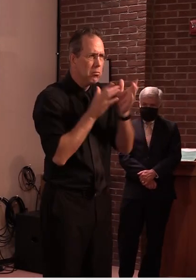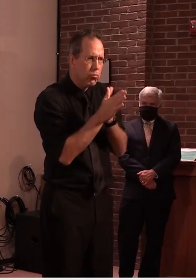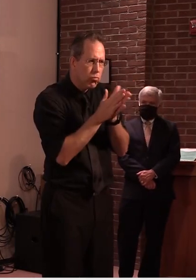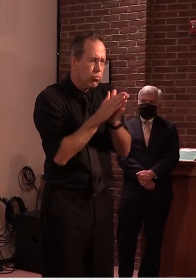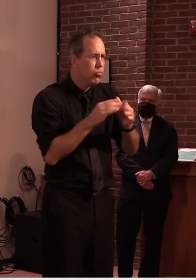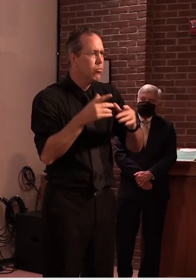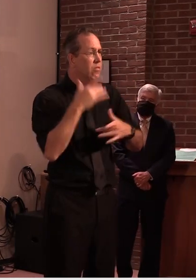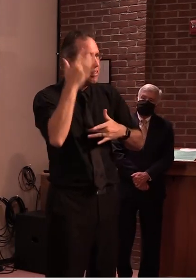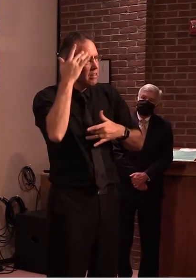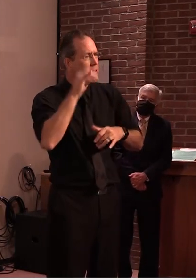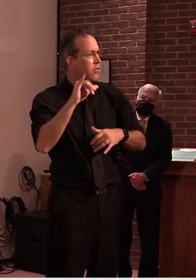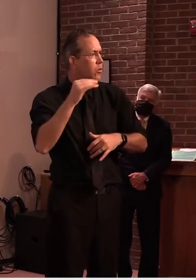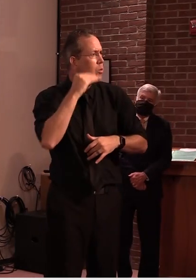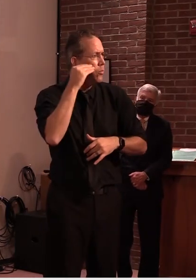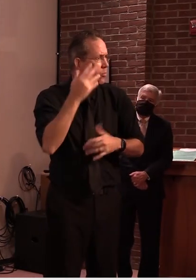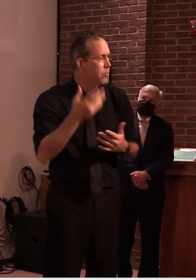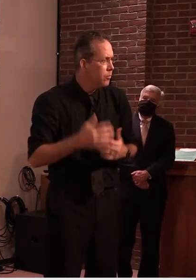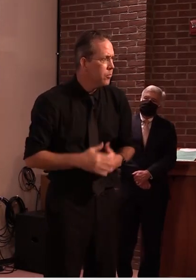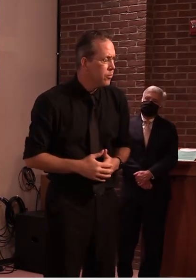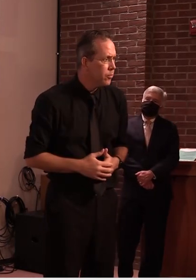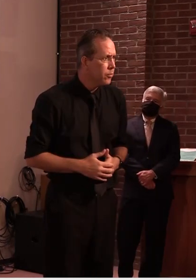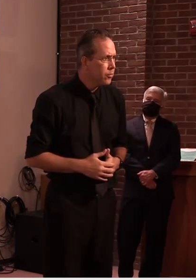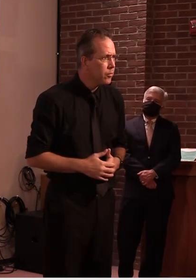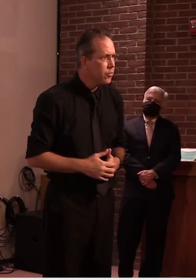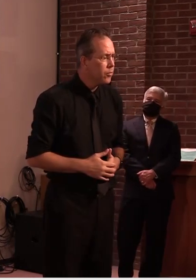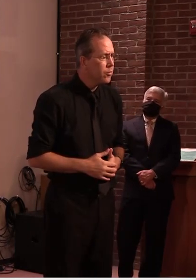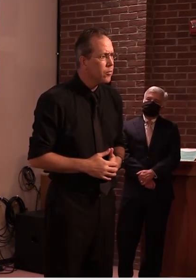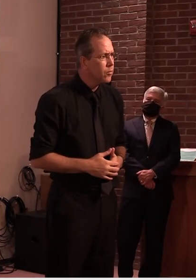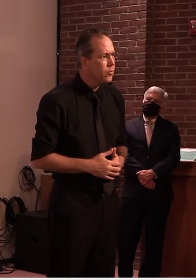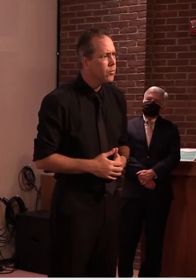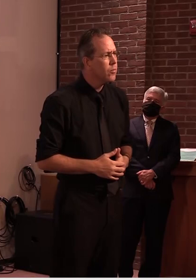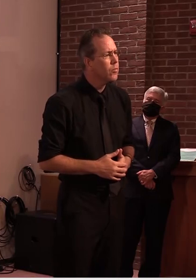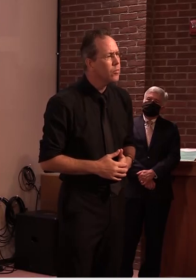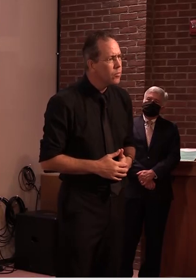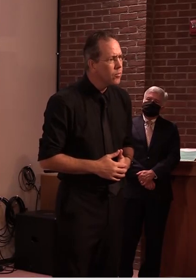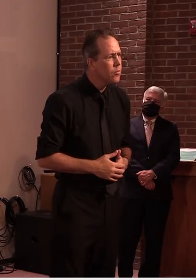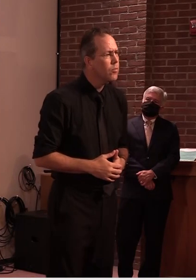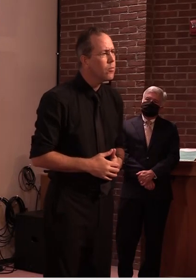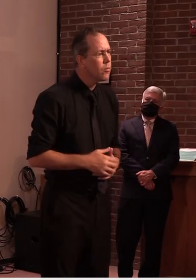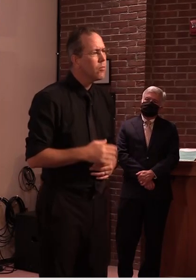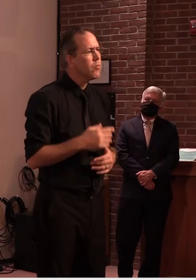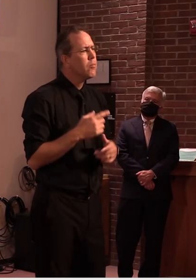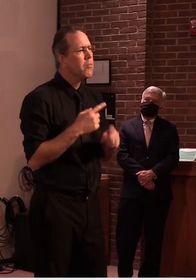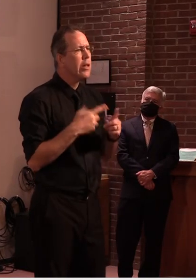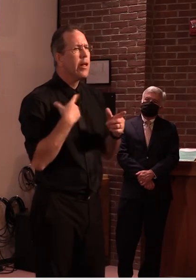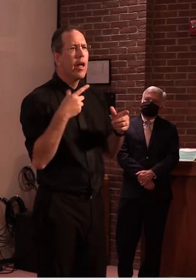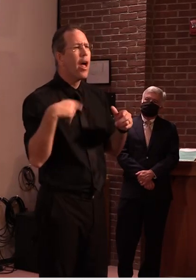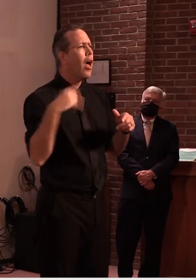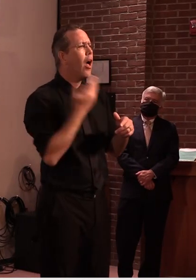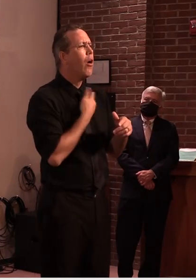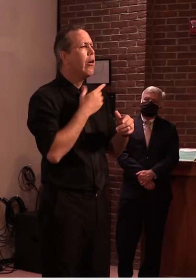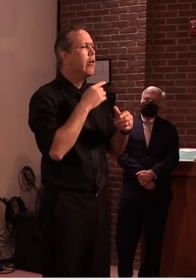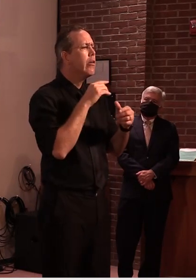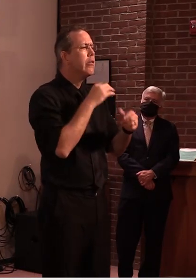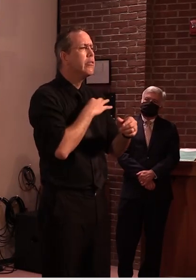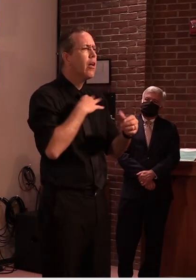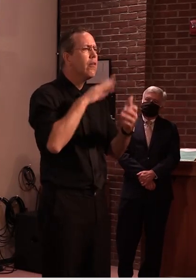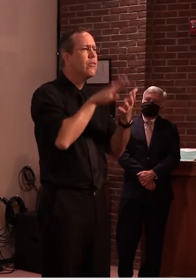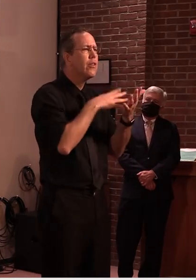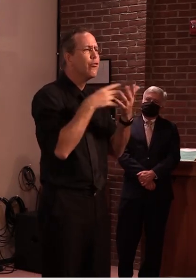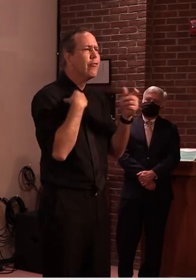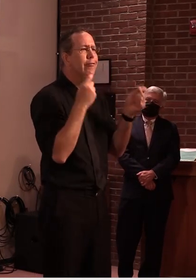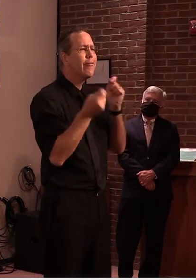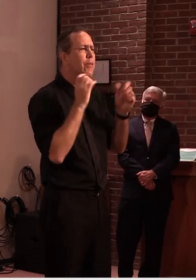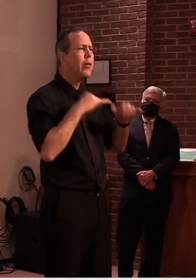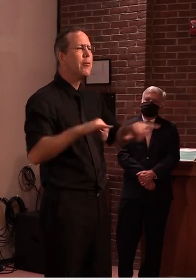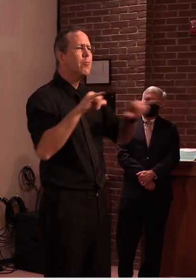separated physically separated and we've rotated our schedule a bit and not everyone is in uh at the same time so uh